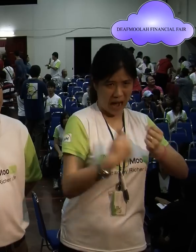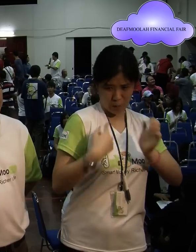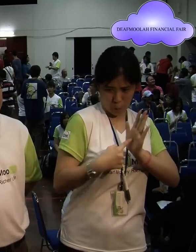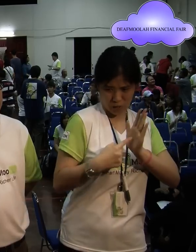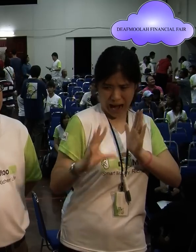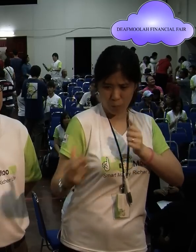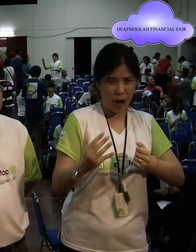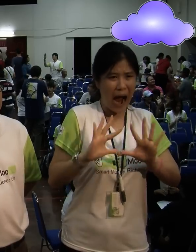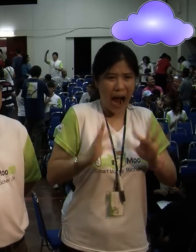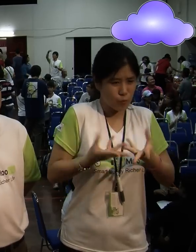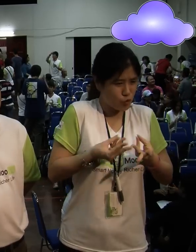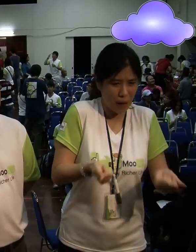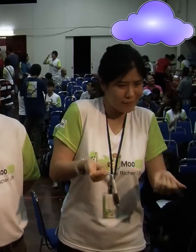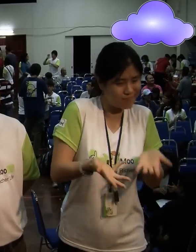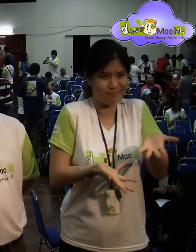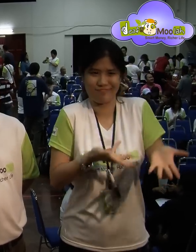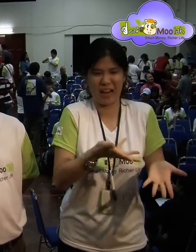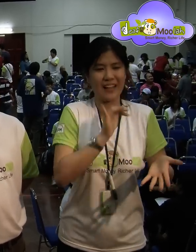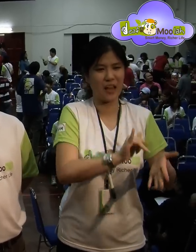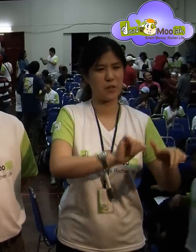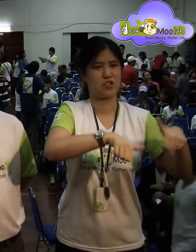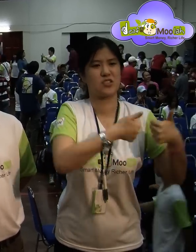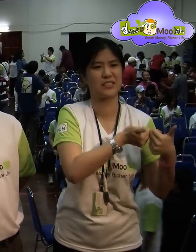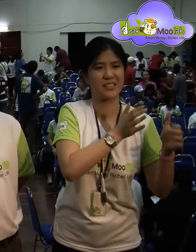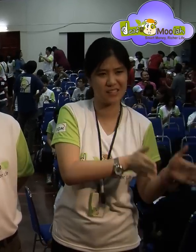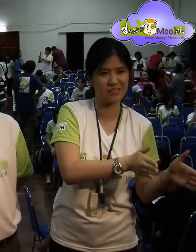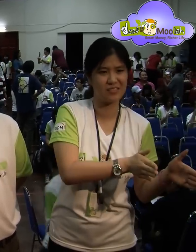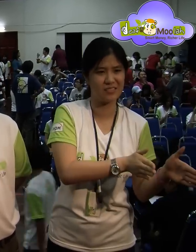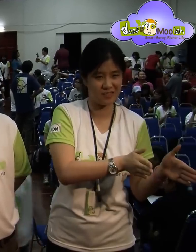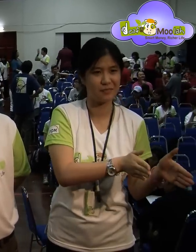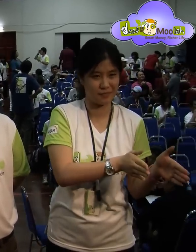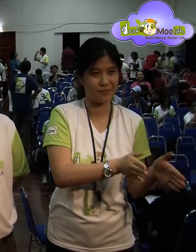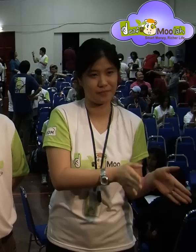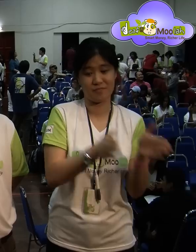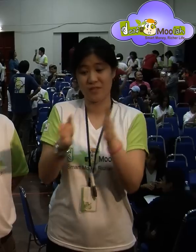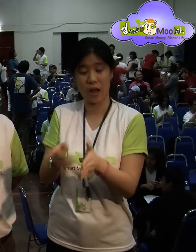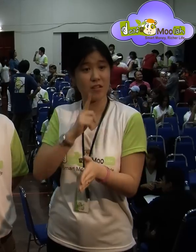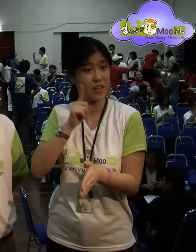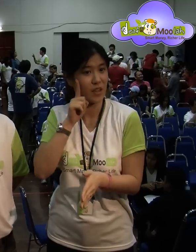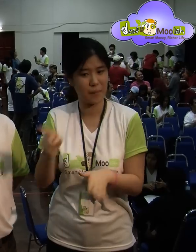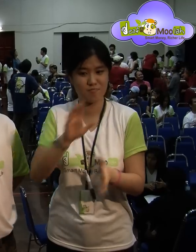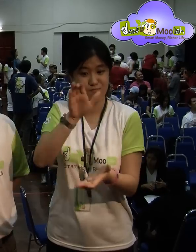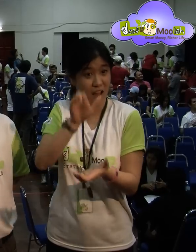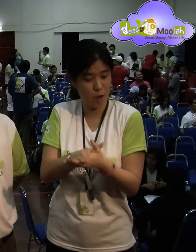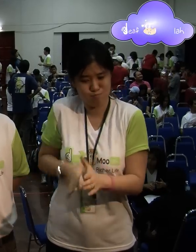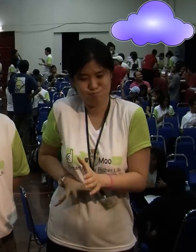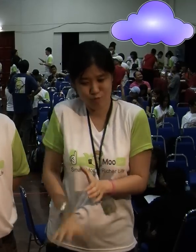manage their money? To invest it. How do you solve money problems? Now, that's a challenge for them. Now, if a deaf person was married,